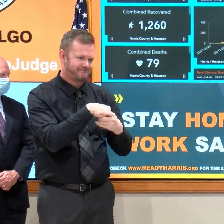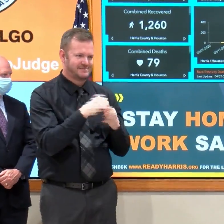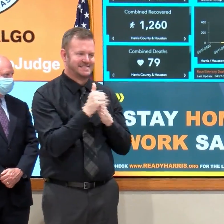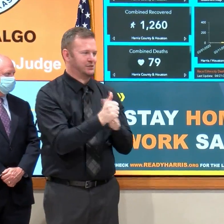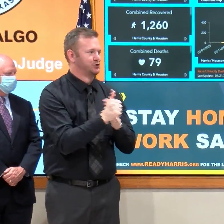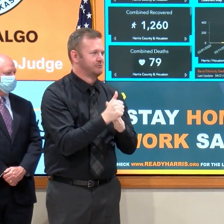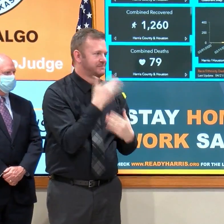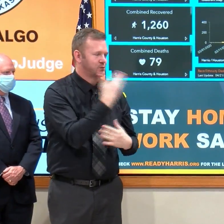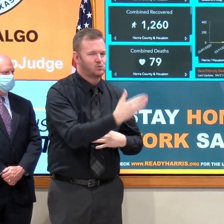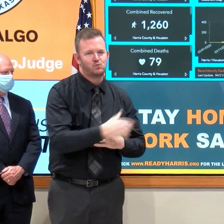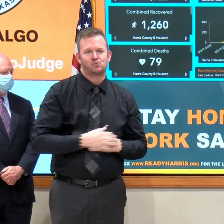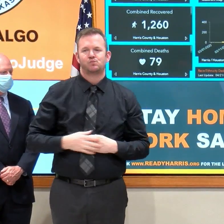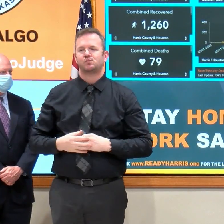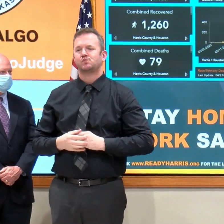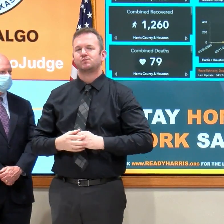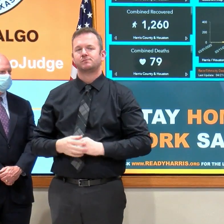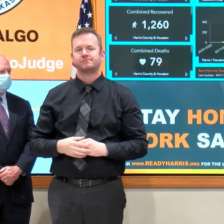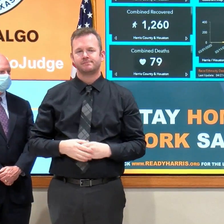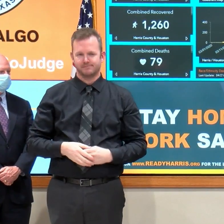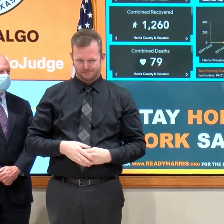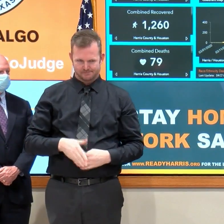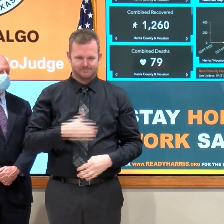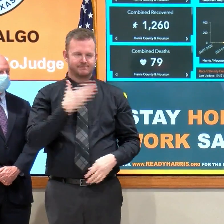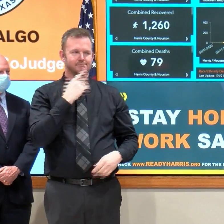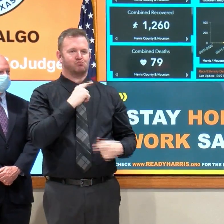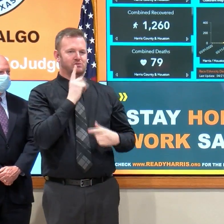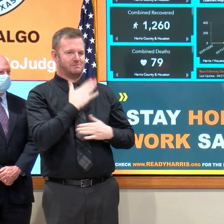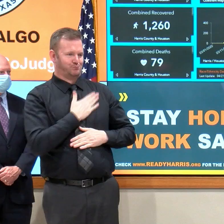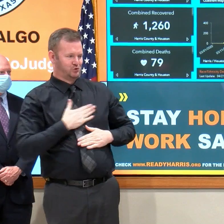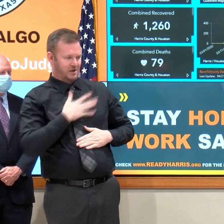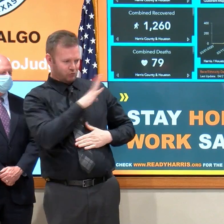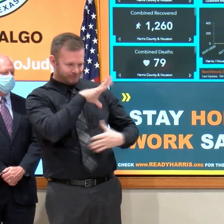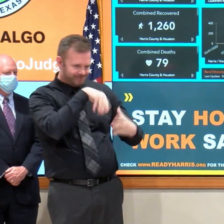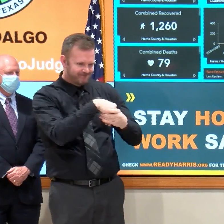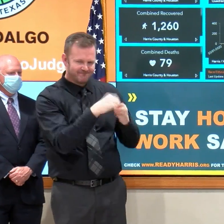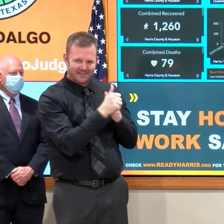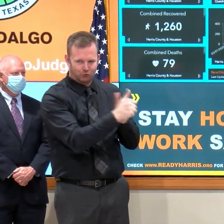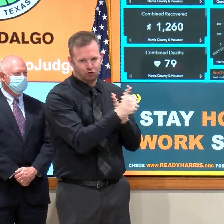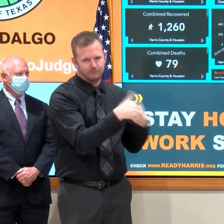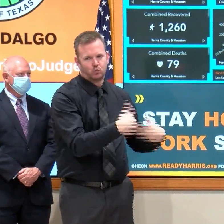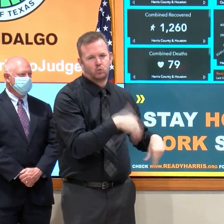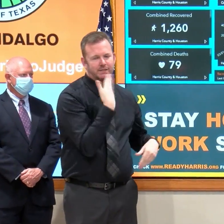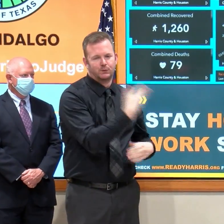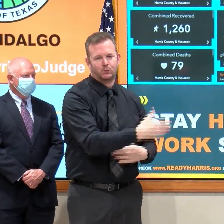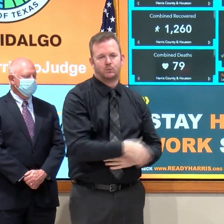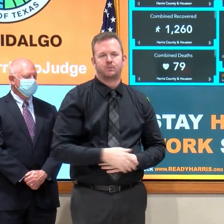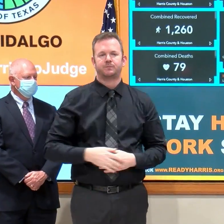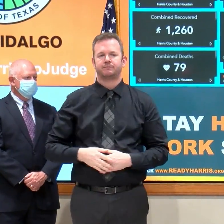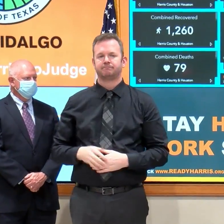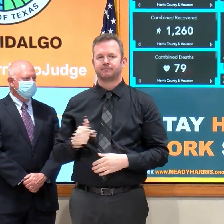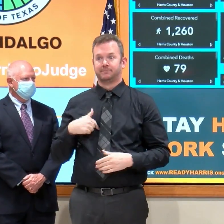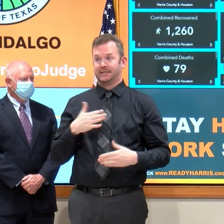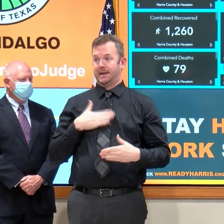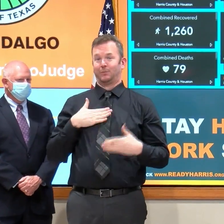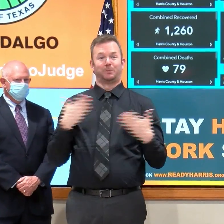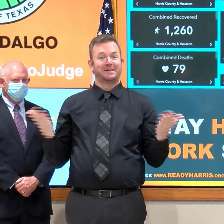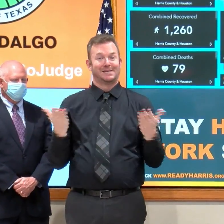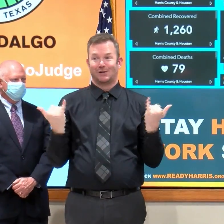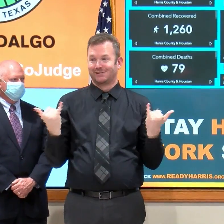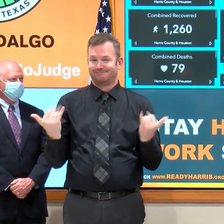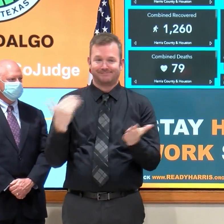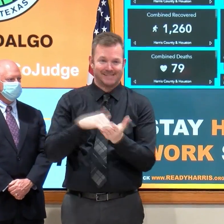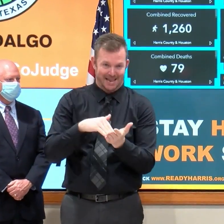Thank you, Judge, and thank you for your leadership, and it's good to be with you again here at TransStar. Just a quick report,